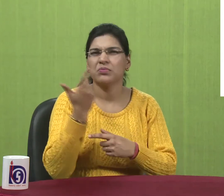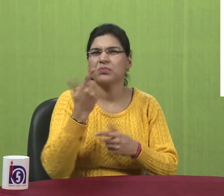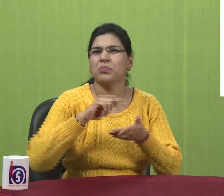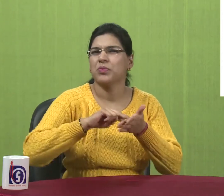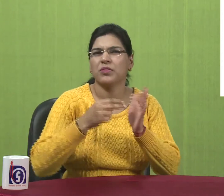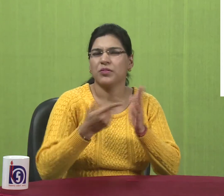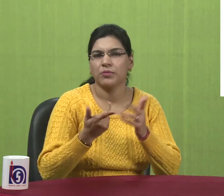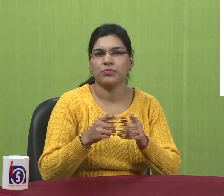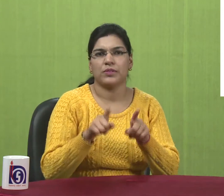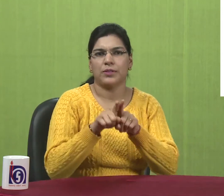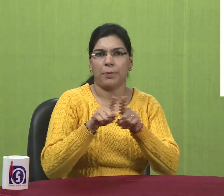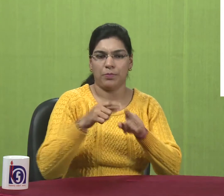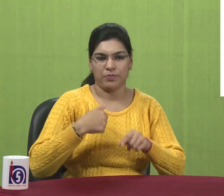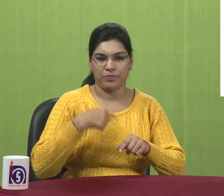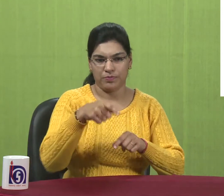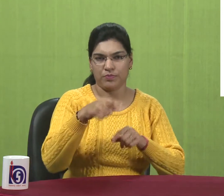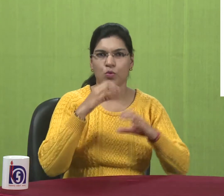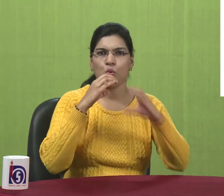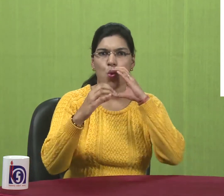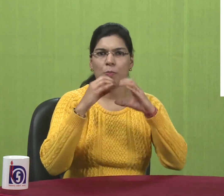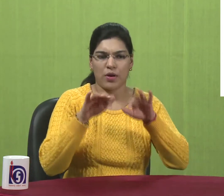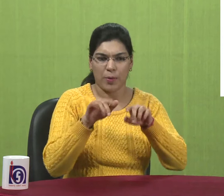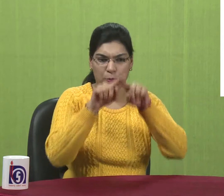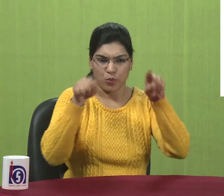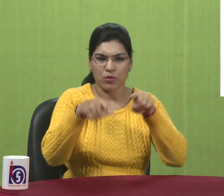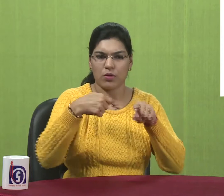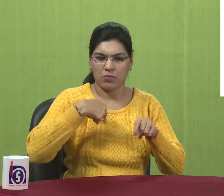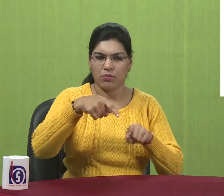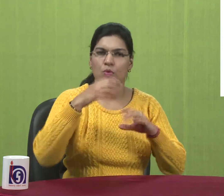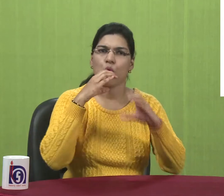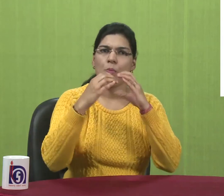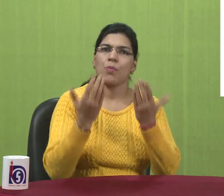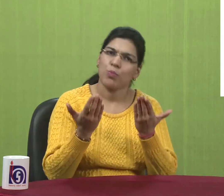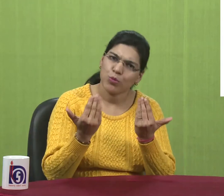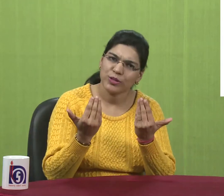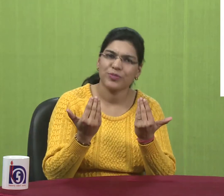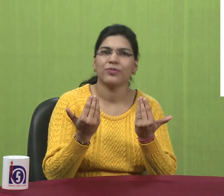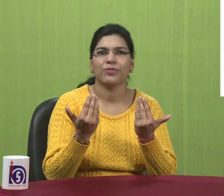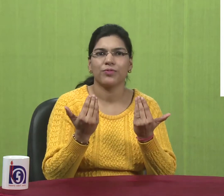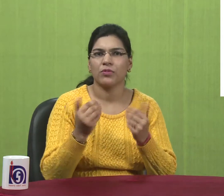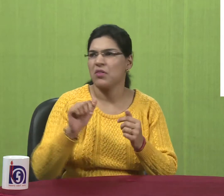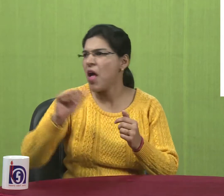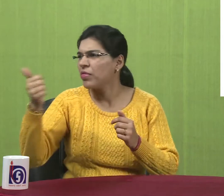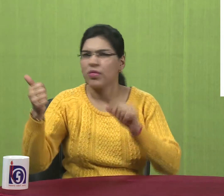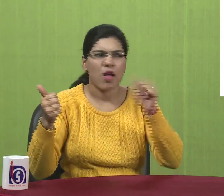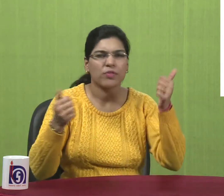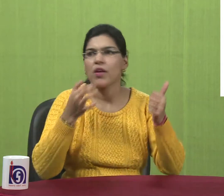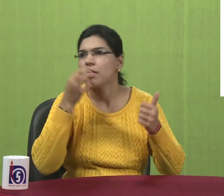What do you do when you need help? So getting help in Windows. There is a help and support